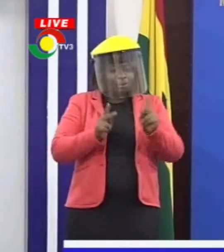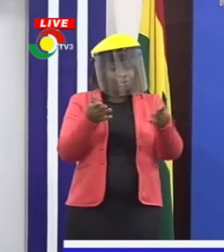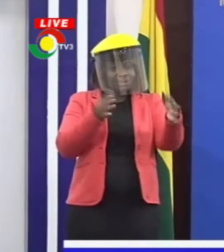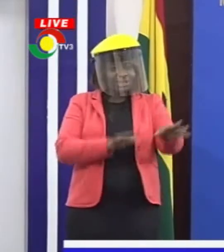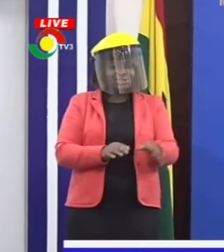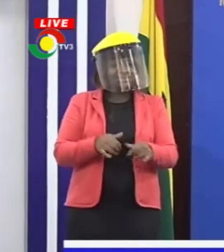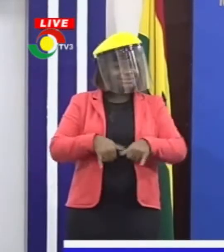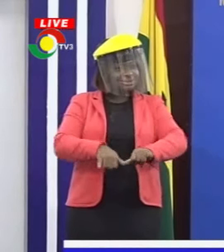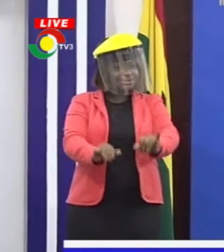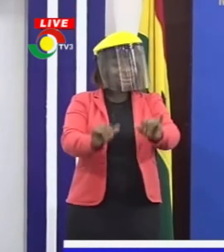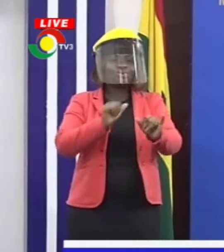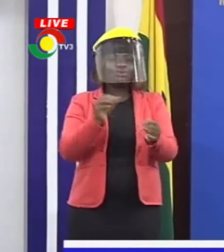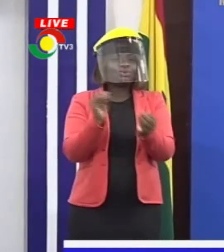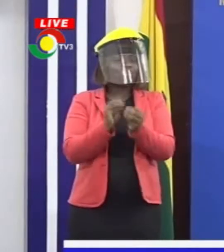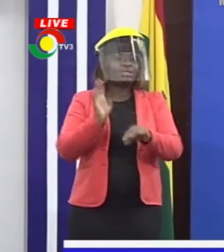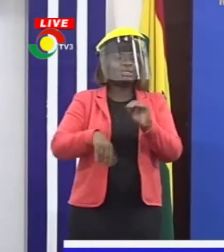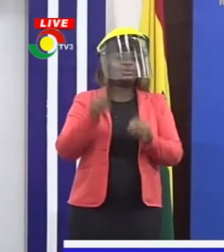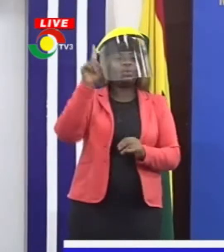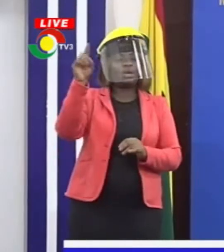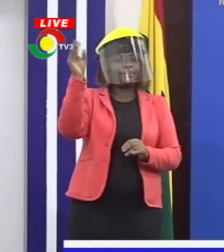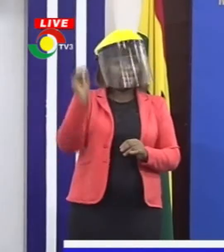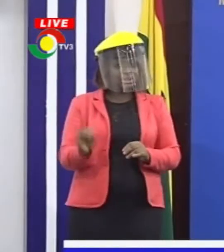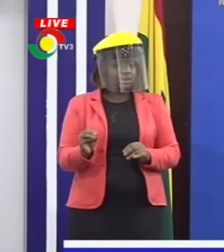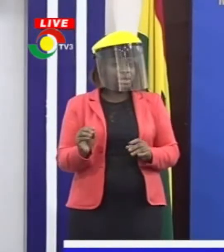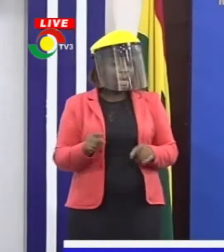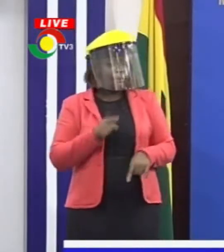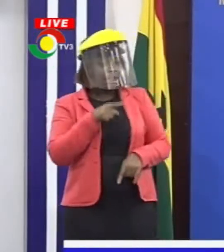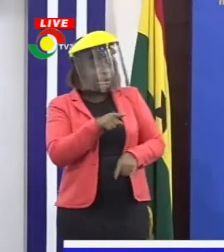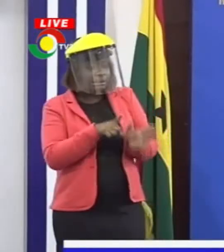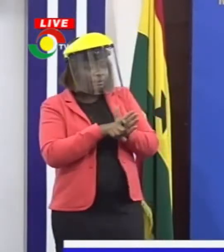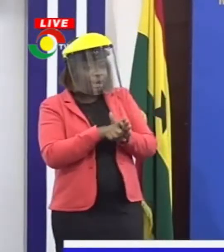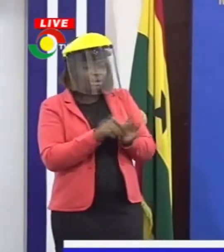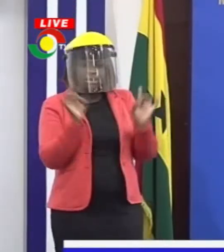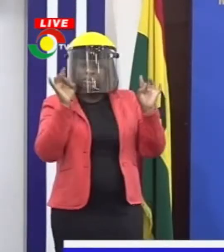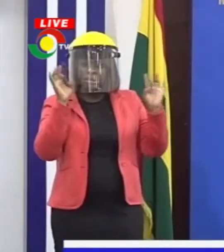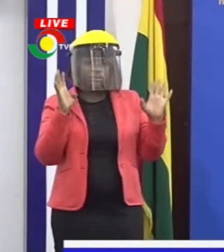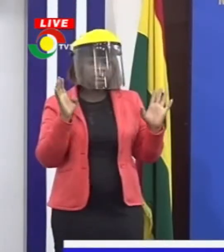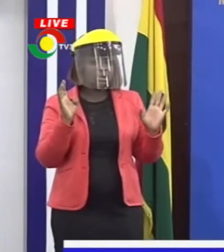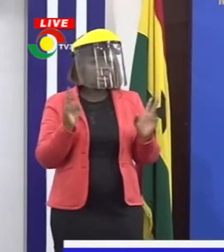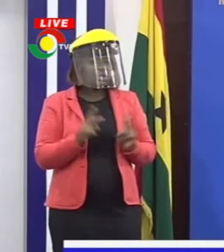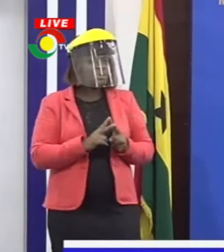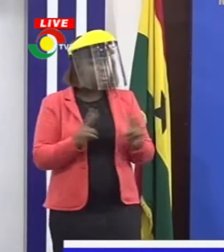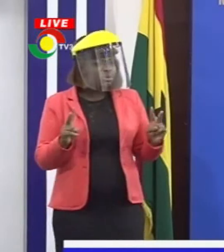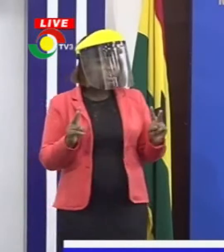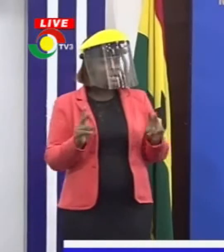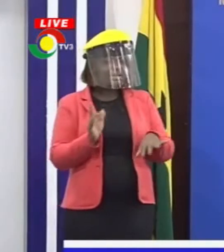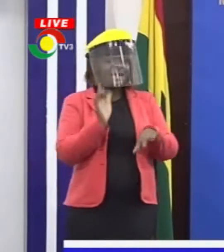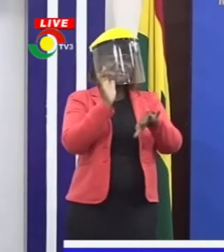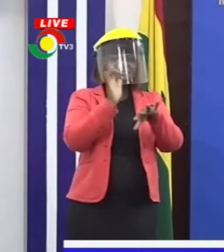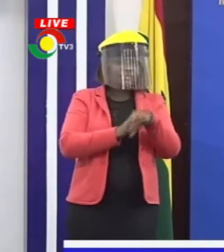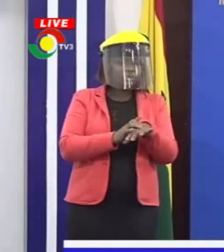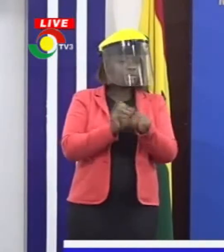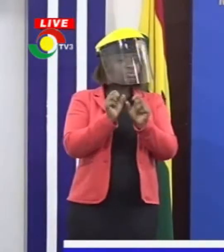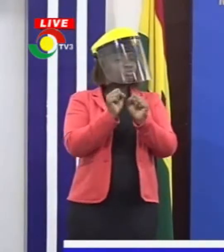Now, but this is a very disruptive disease. And so the effect on society,